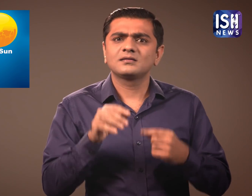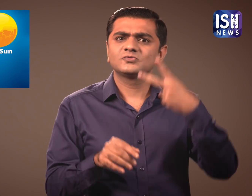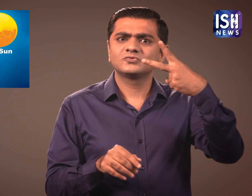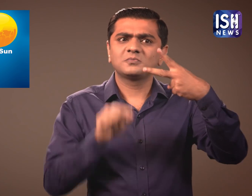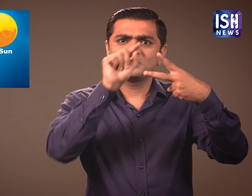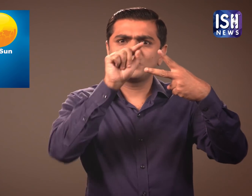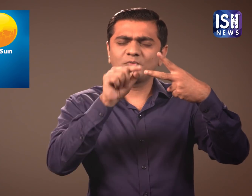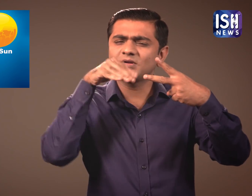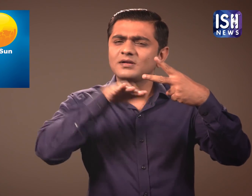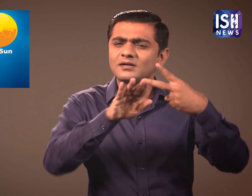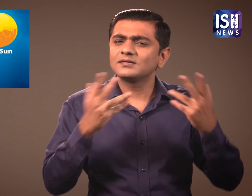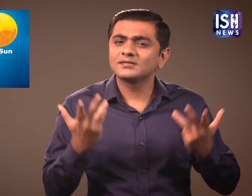There are two types.